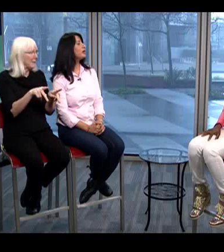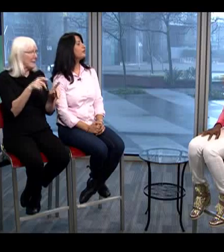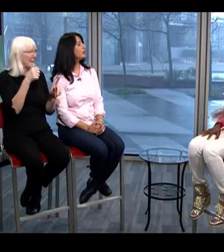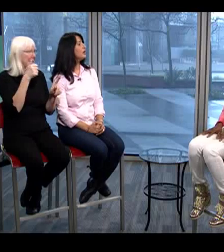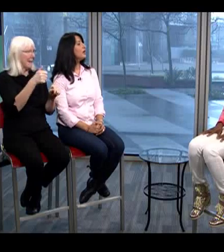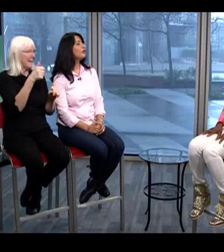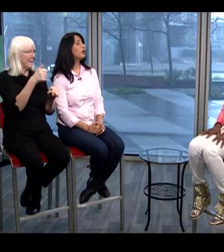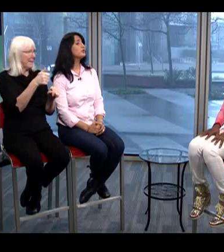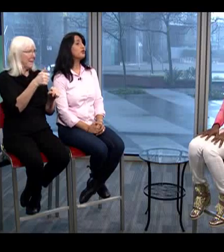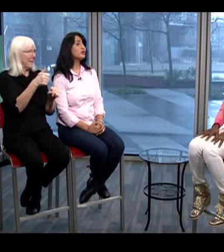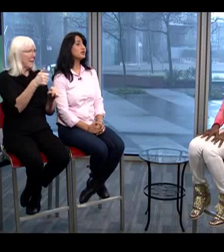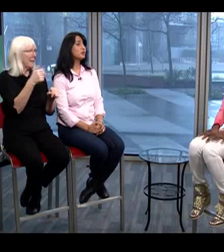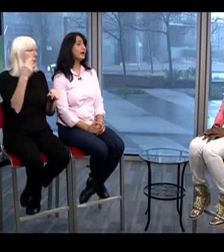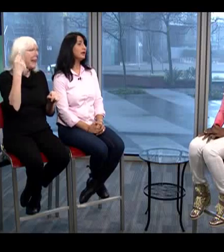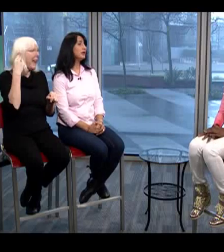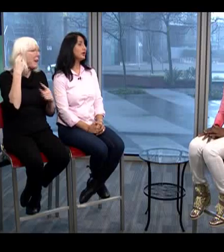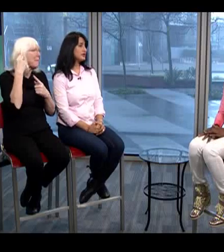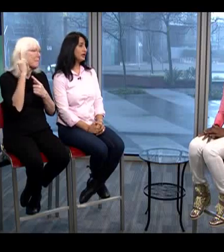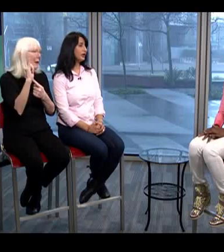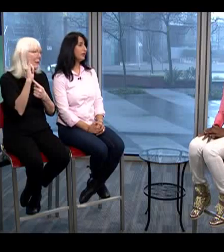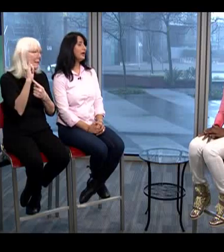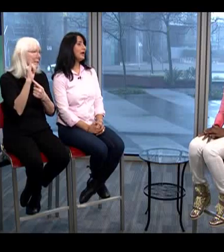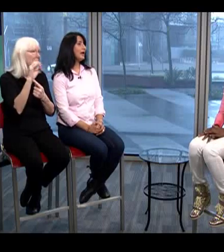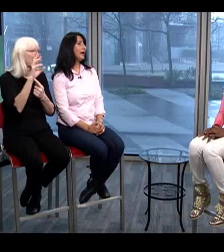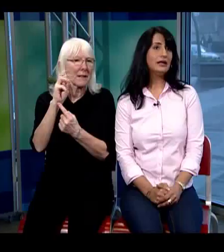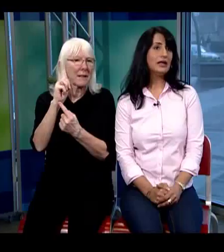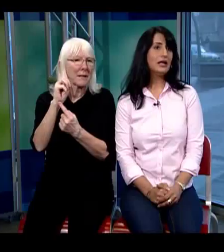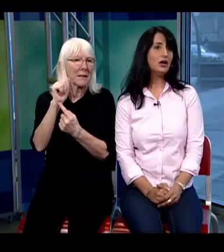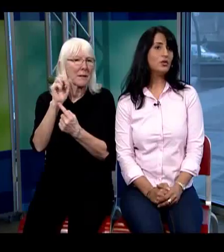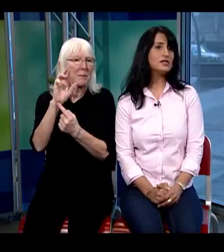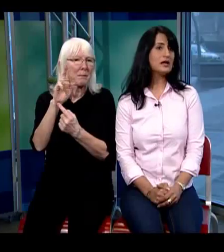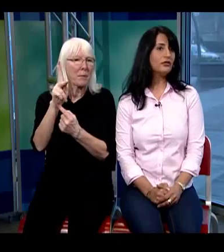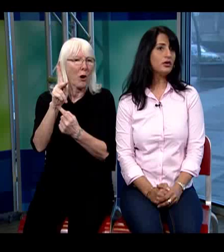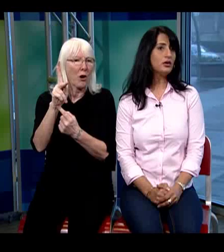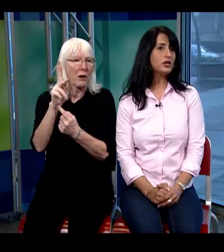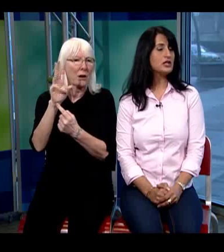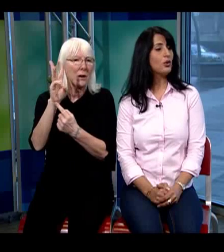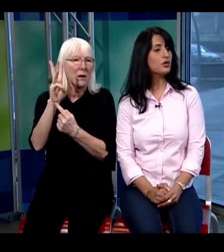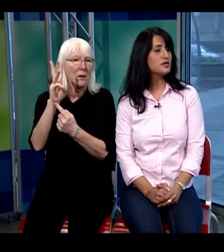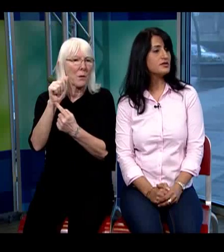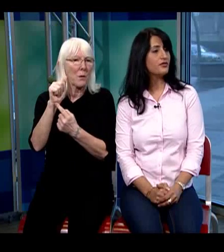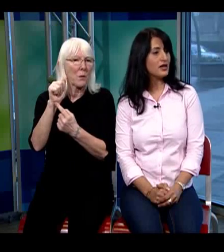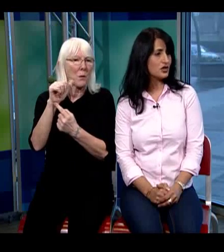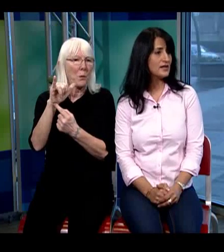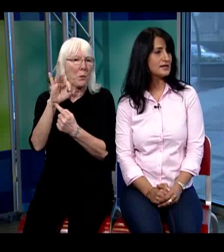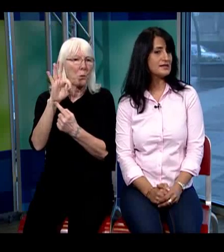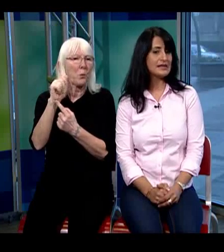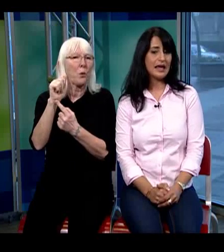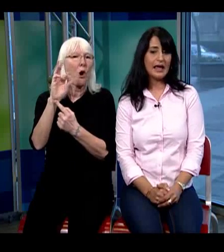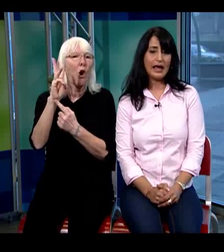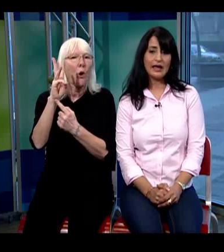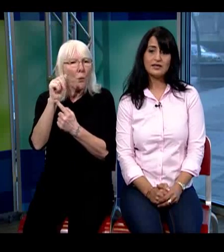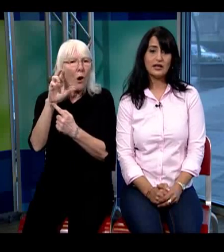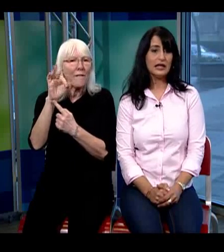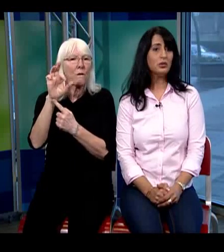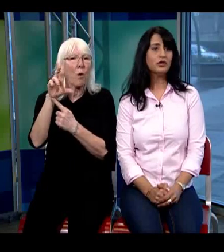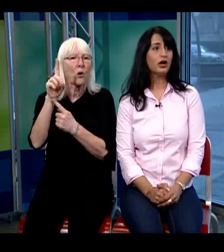wafer from toronto in ontario and he owns several tim hortons franchises and he will not